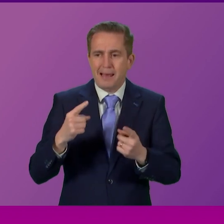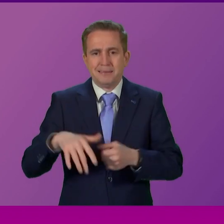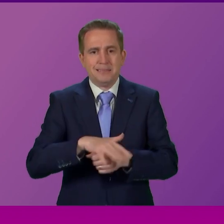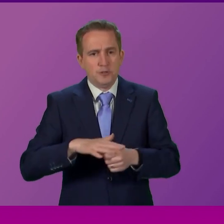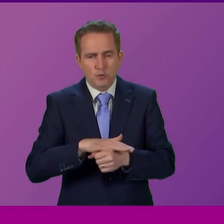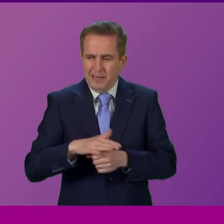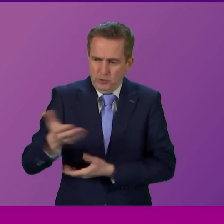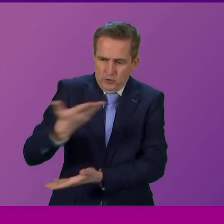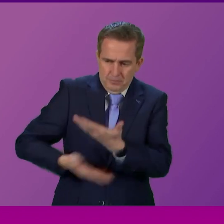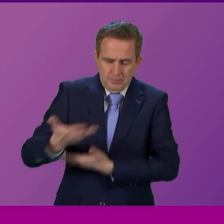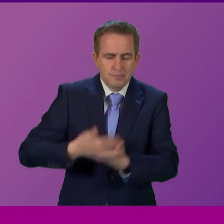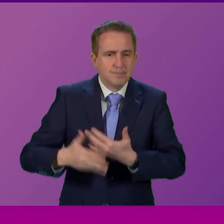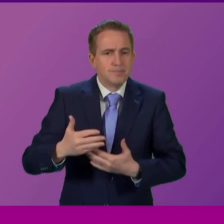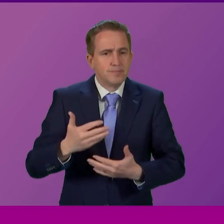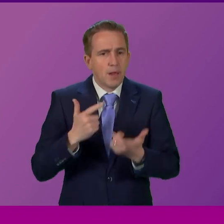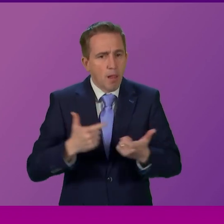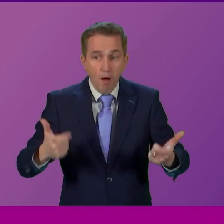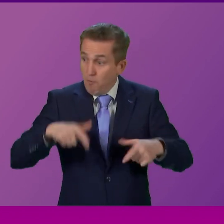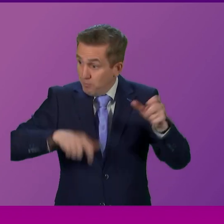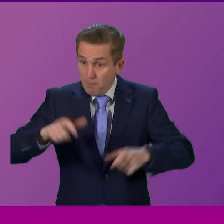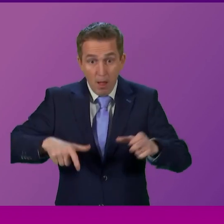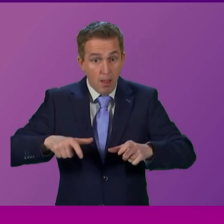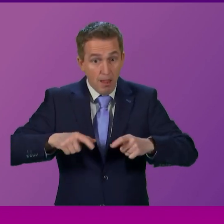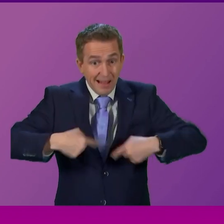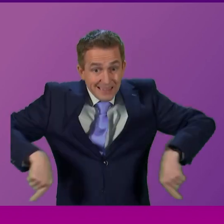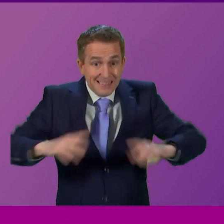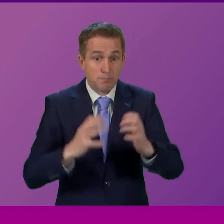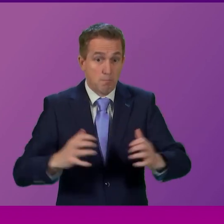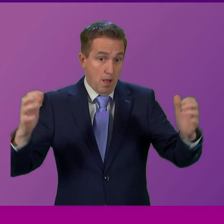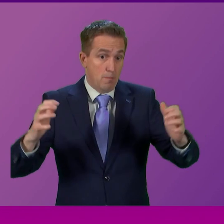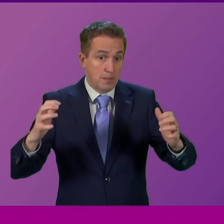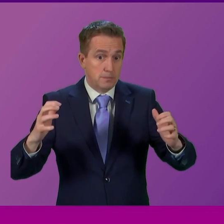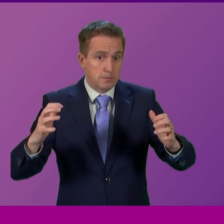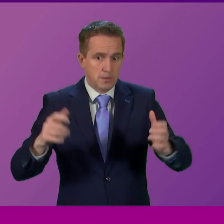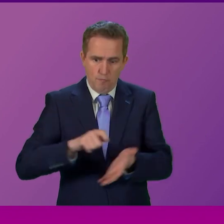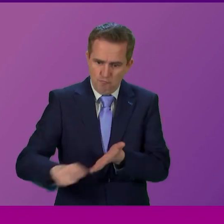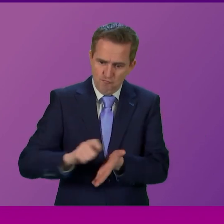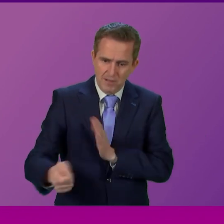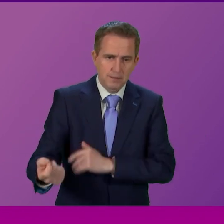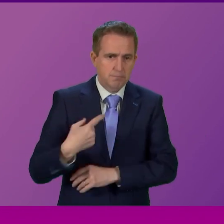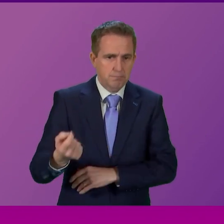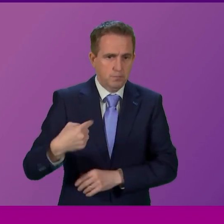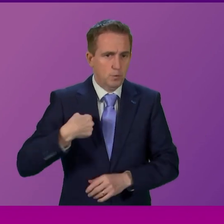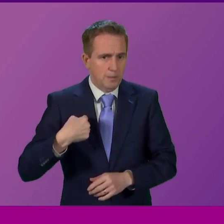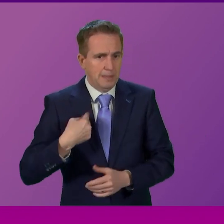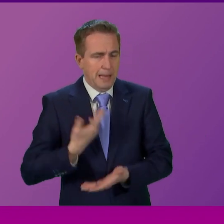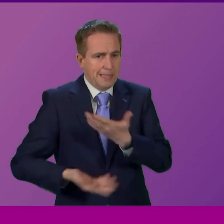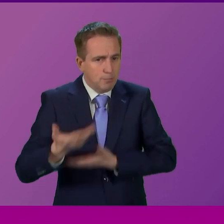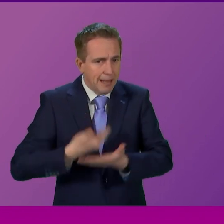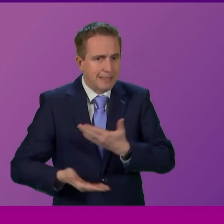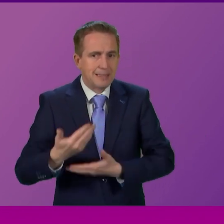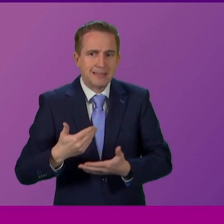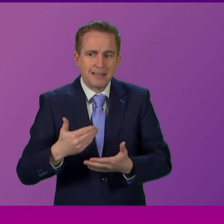that he articulates many members across this chamber from all the political parties represented have written to me to tell me